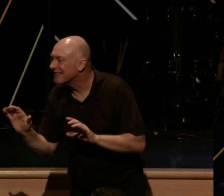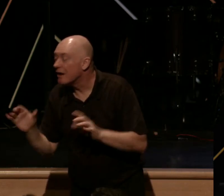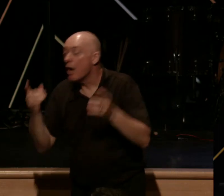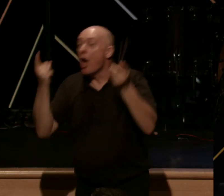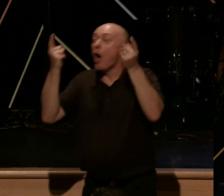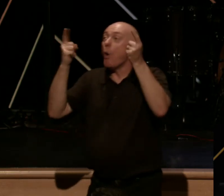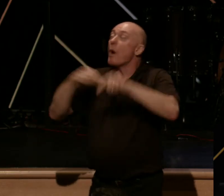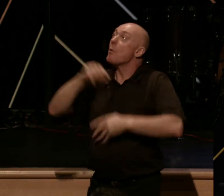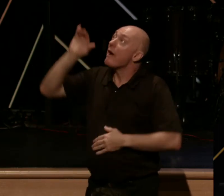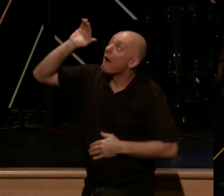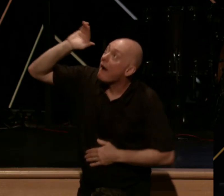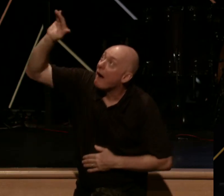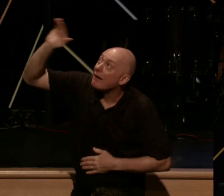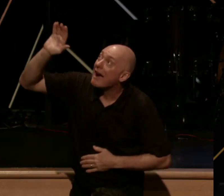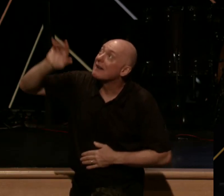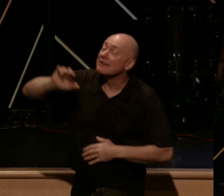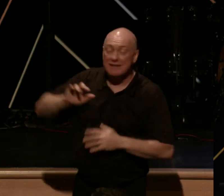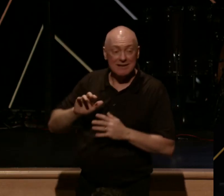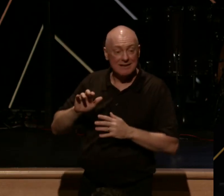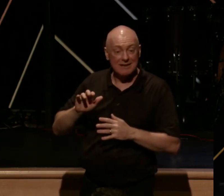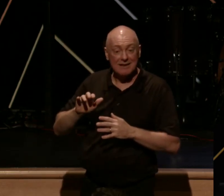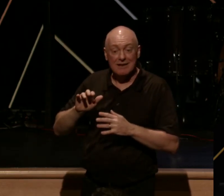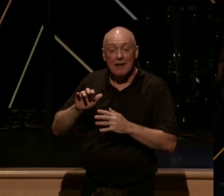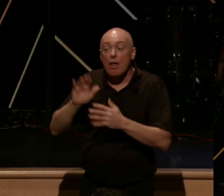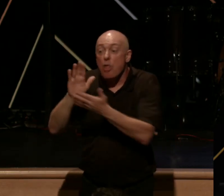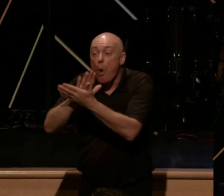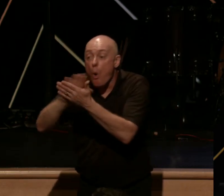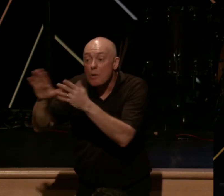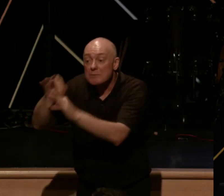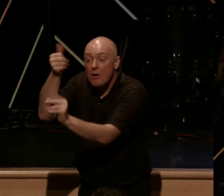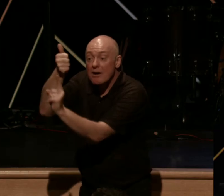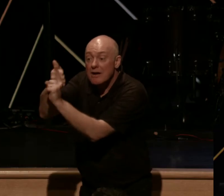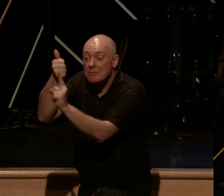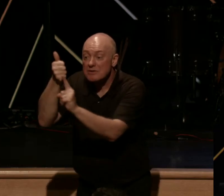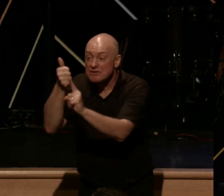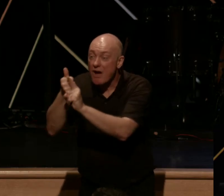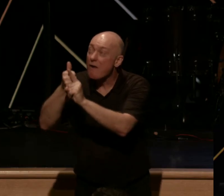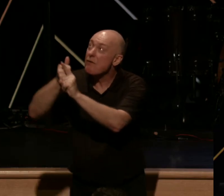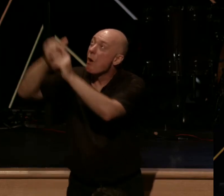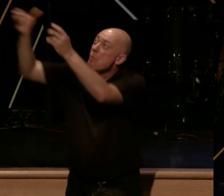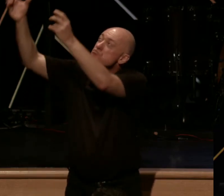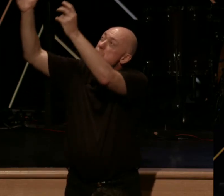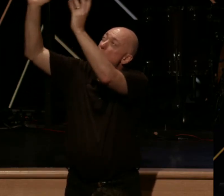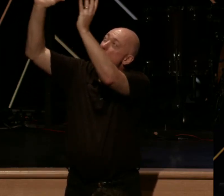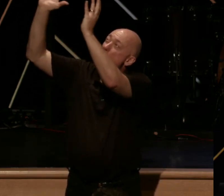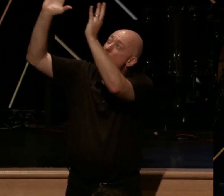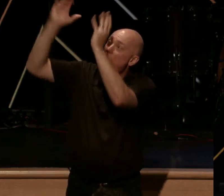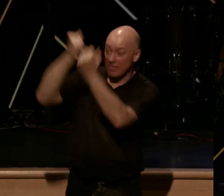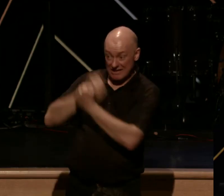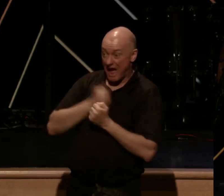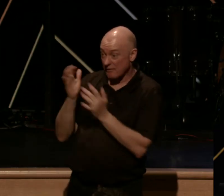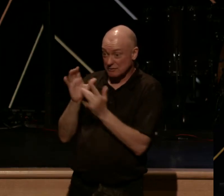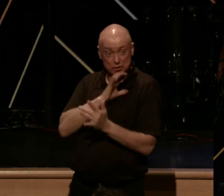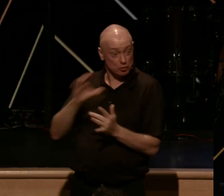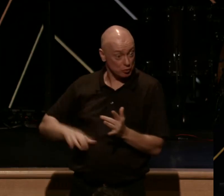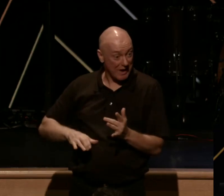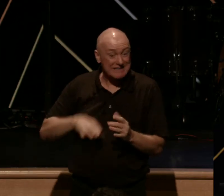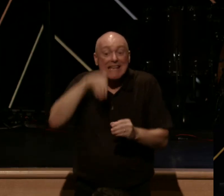ask him. He supernaturally pours out the love of Jesus Christ into our